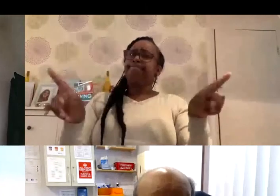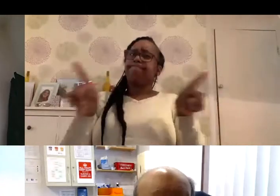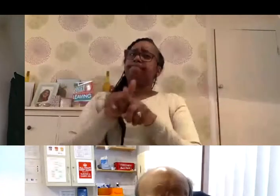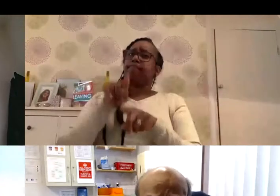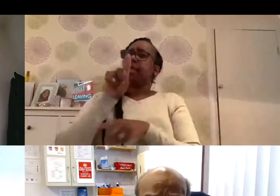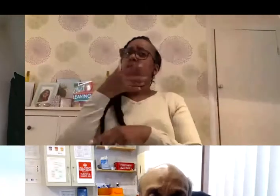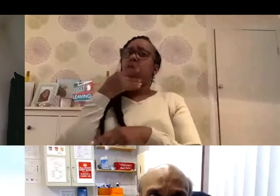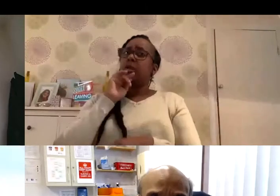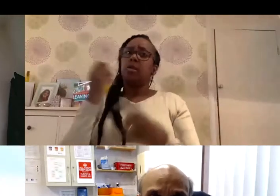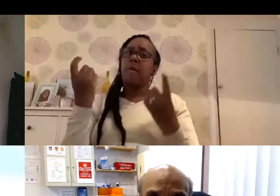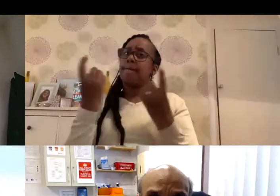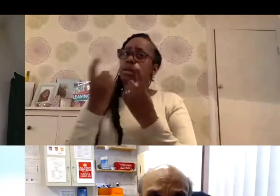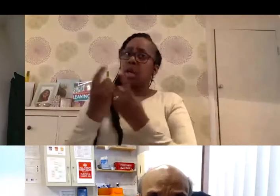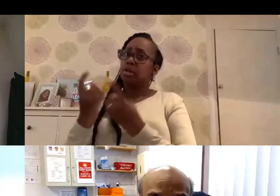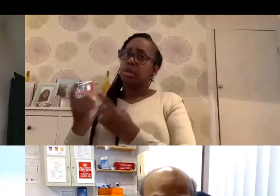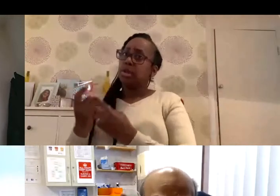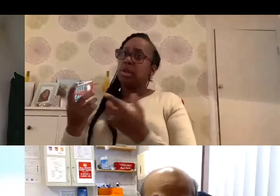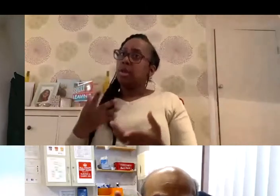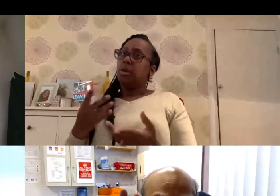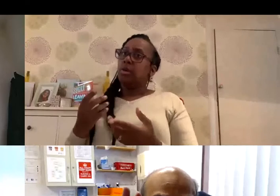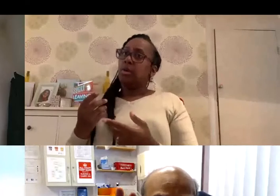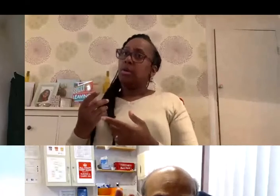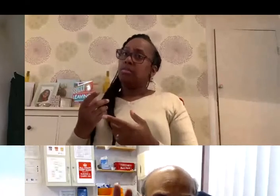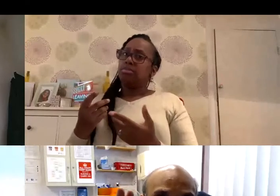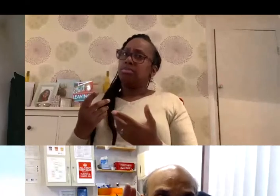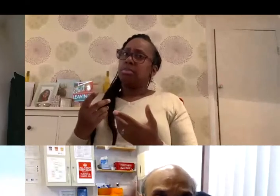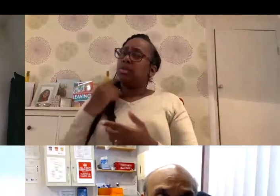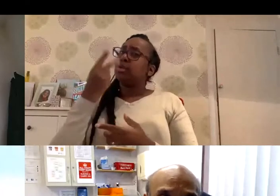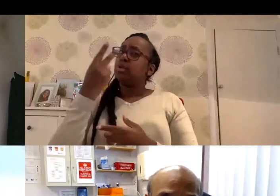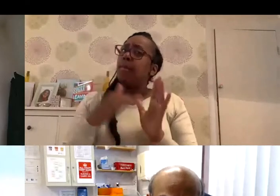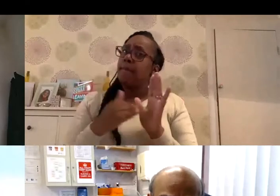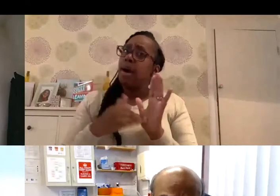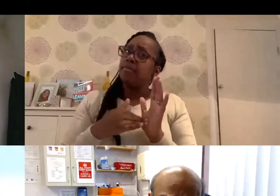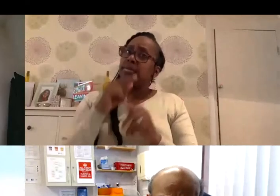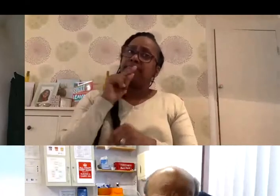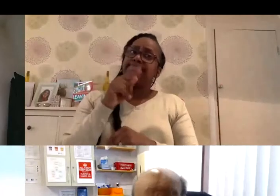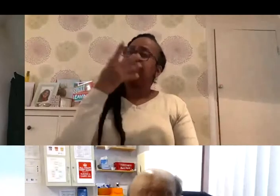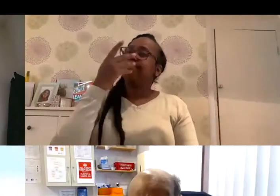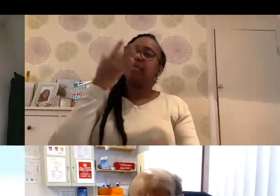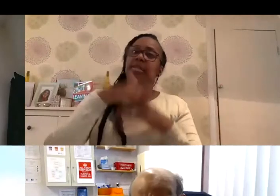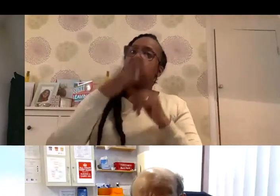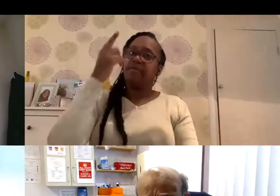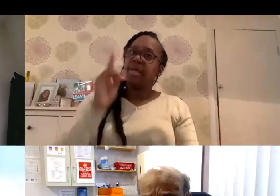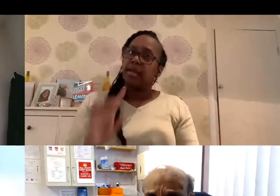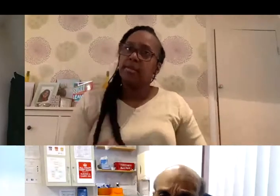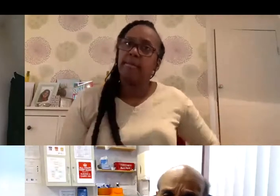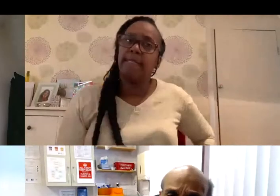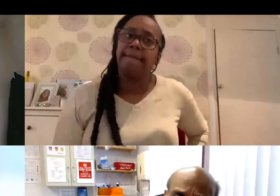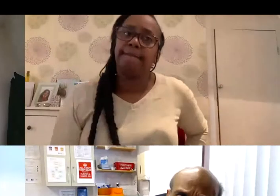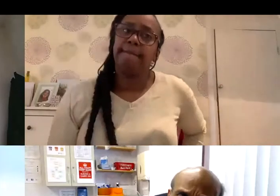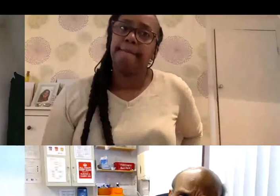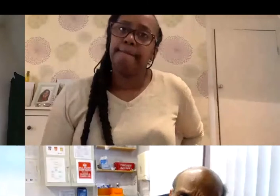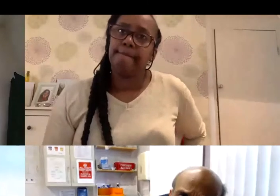reduction of transmission. The big picture was those two months which I will never forget. Serena, do you want to come on that, please? Yeah, no, you're